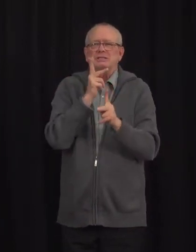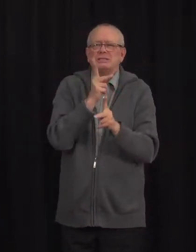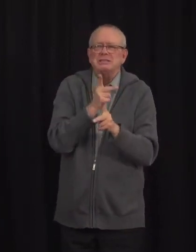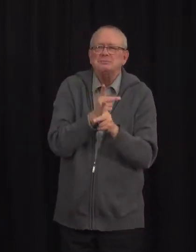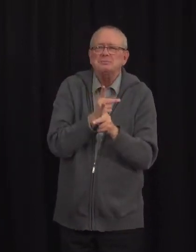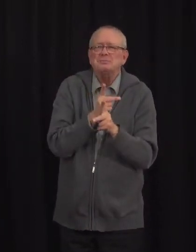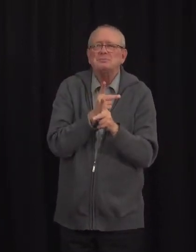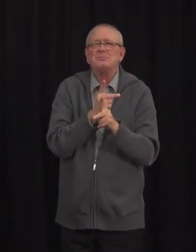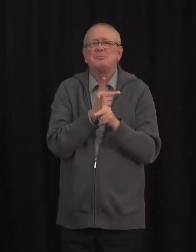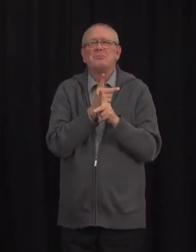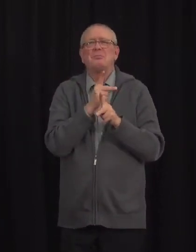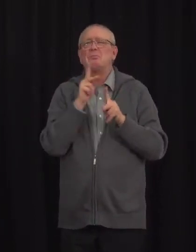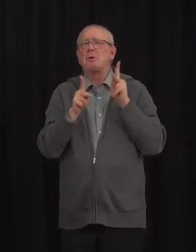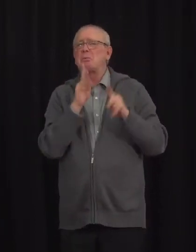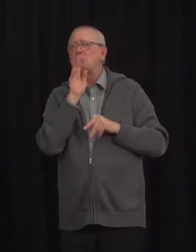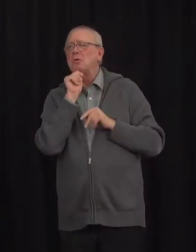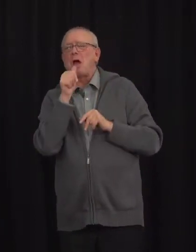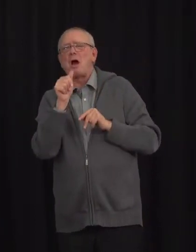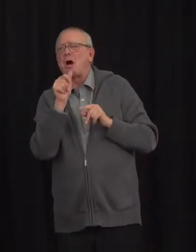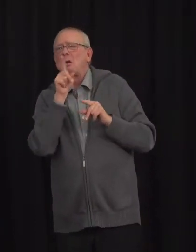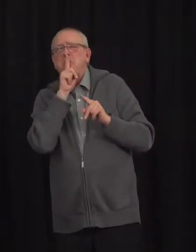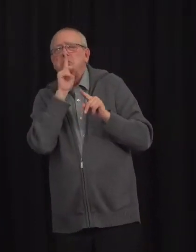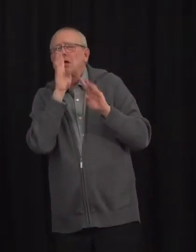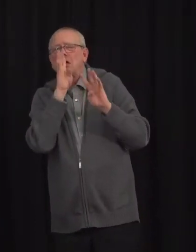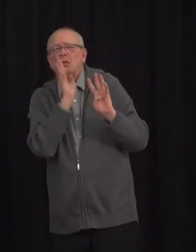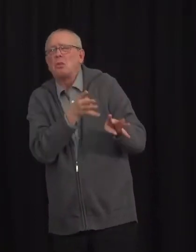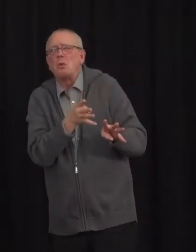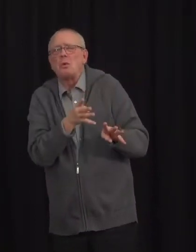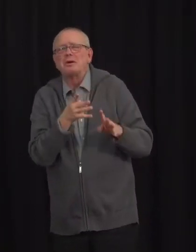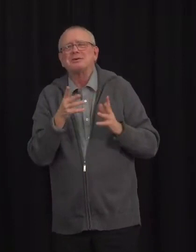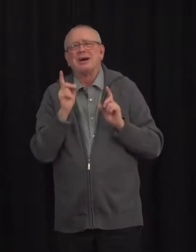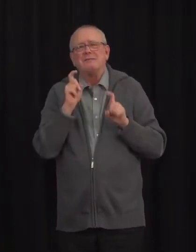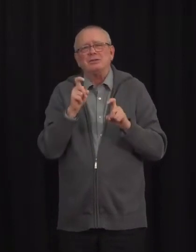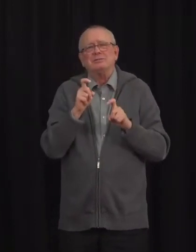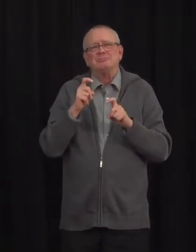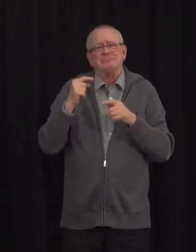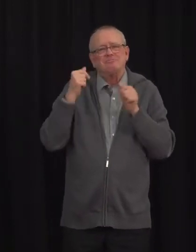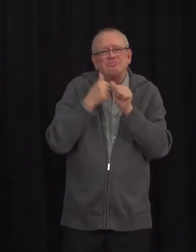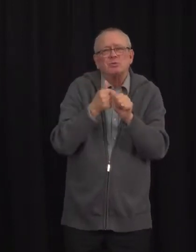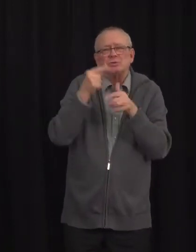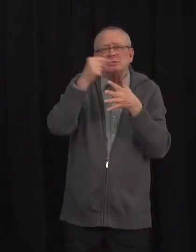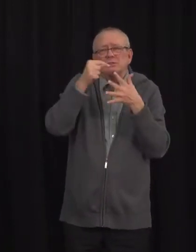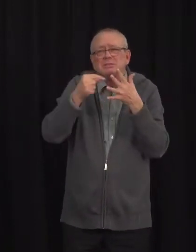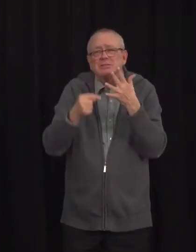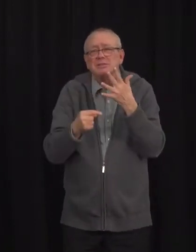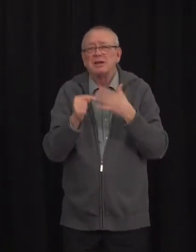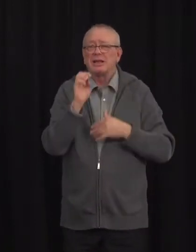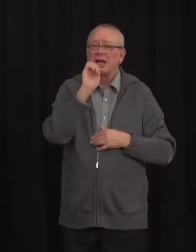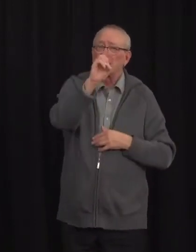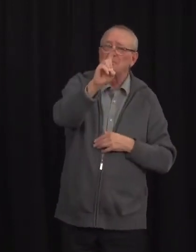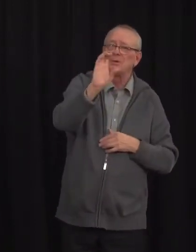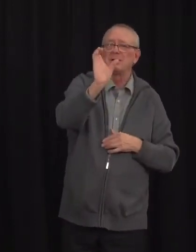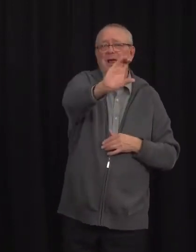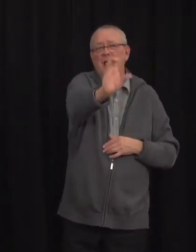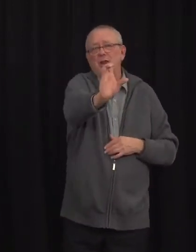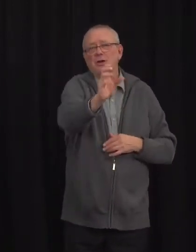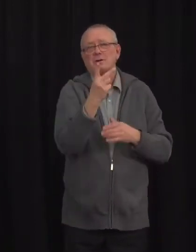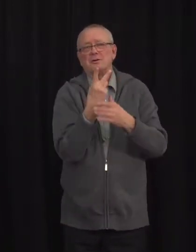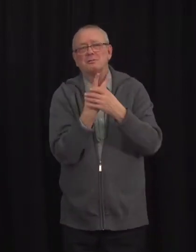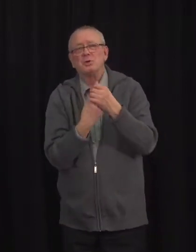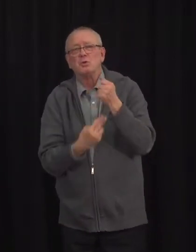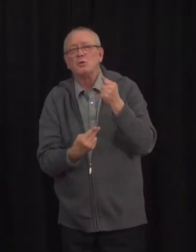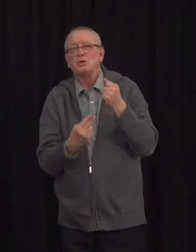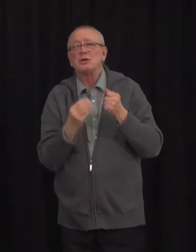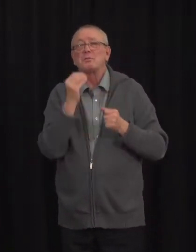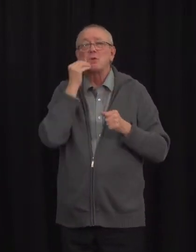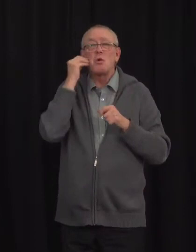respond to the kind of voluntary measures we're calling on today in Calgary and Edmonton, no more at-home parties, for